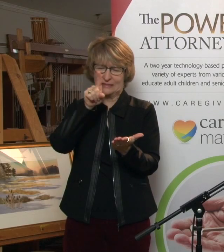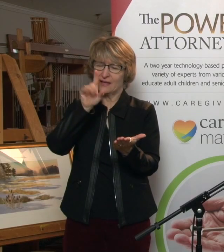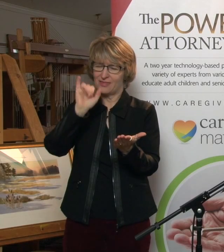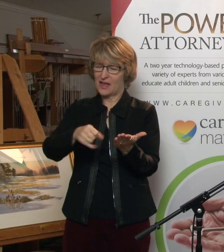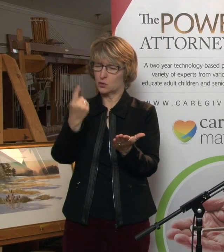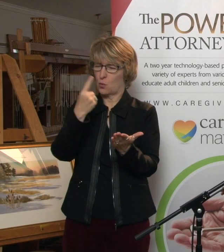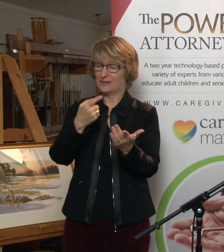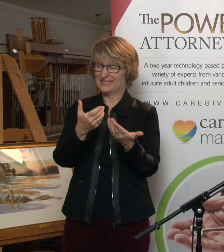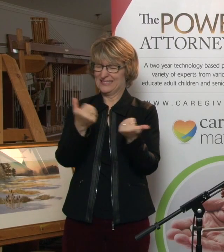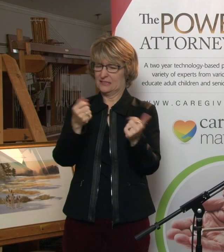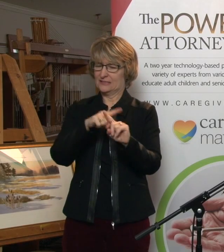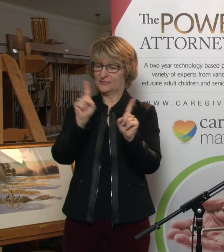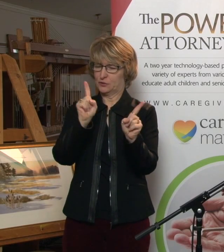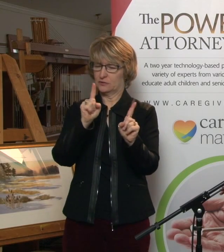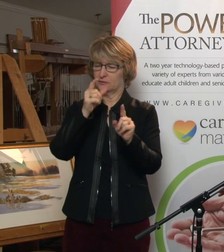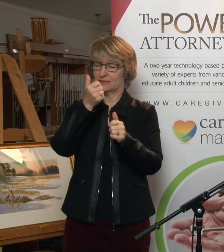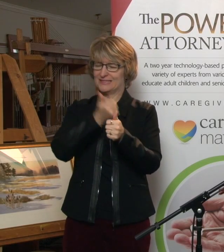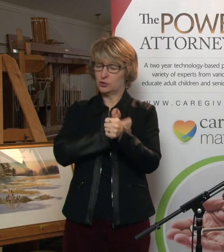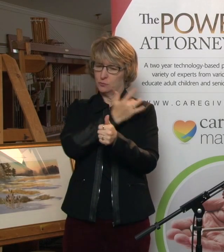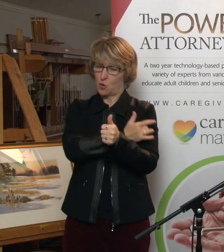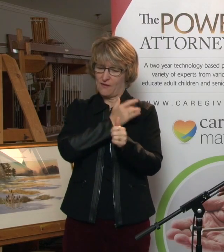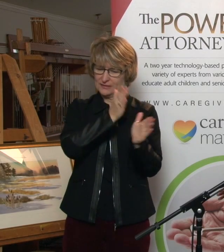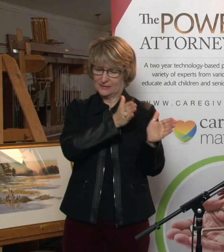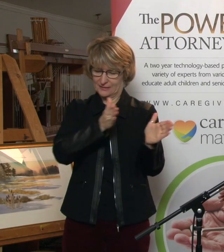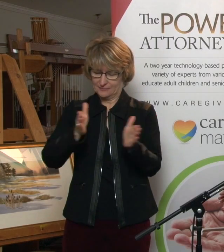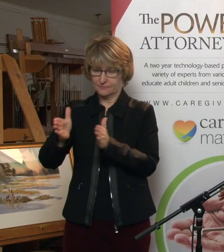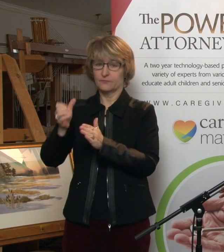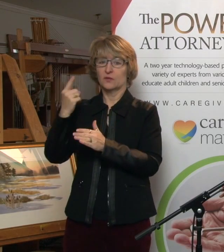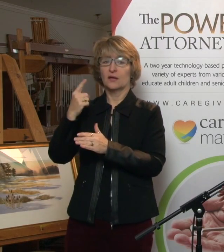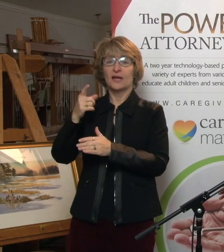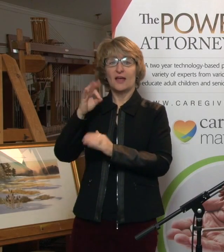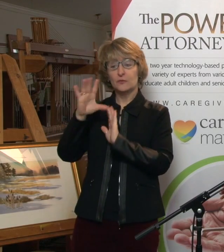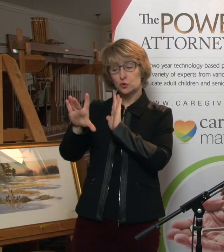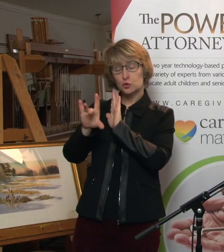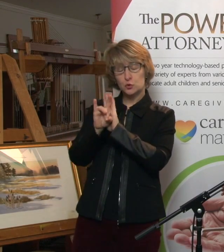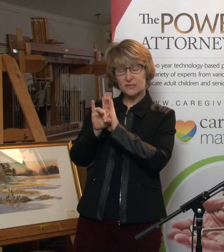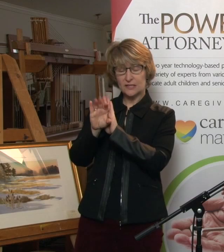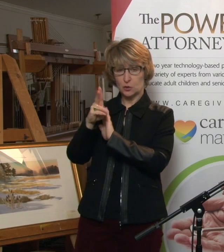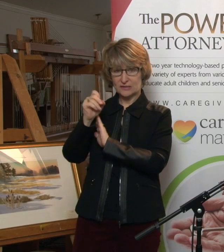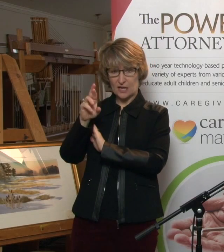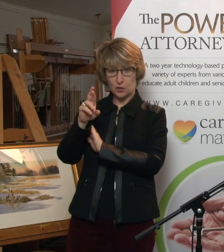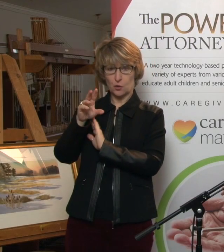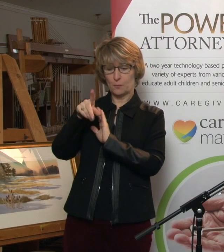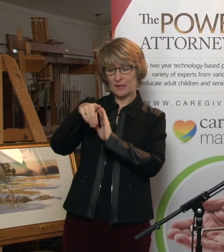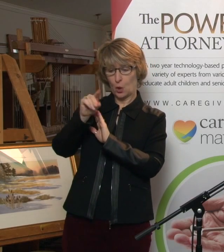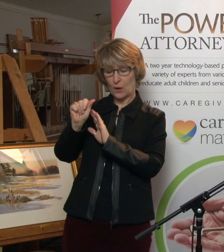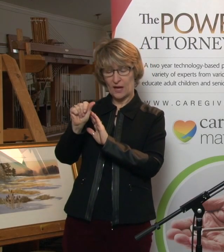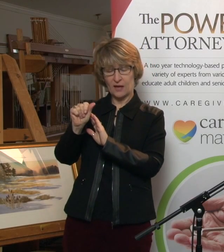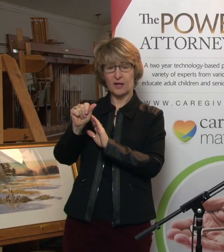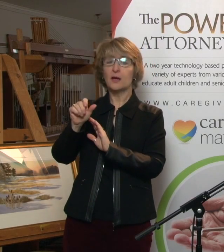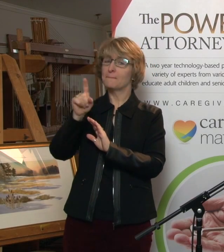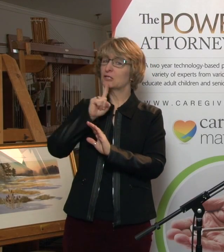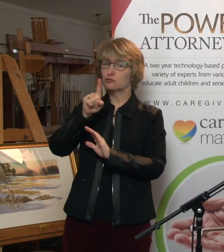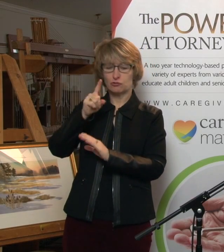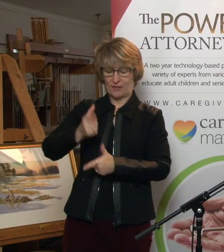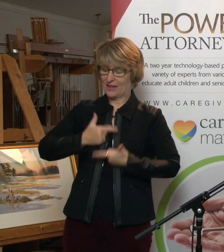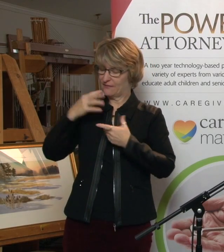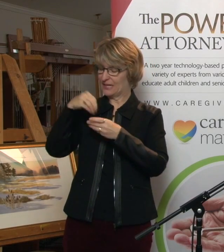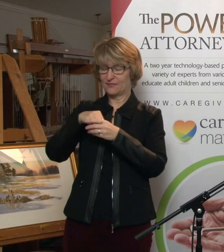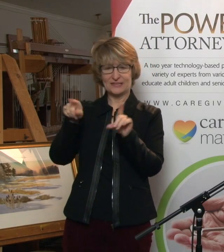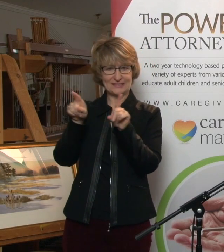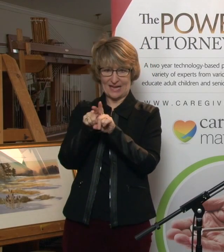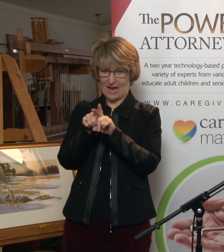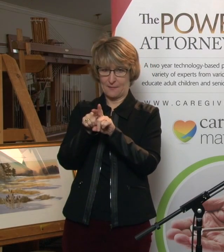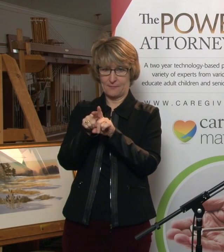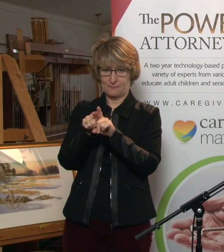And in other things you need to think about when you're choosing your executor and attorney, a non-resident is not a good idea. So for your